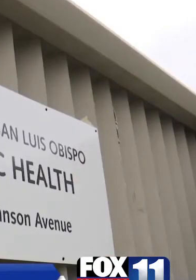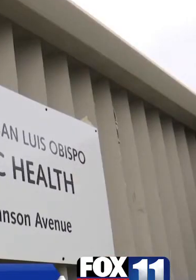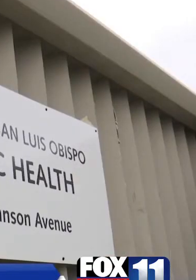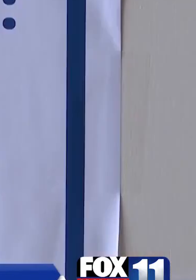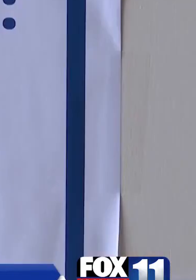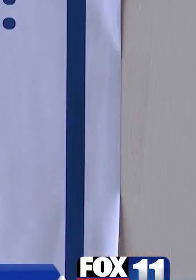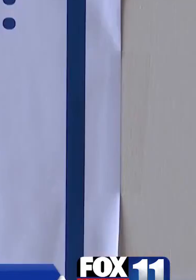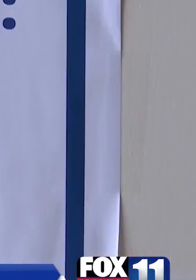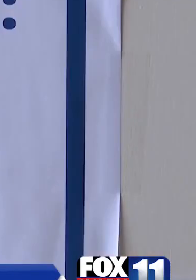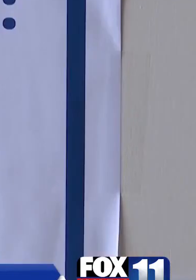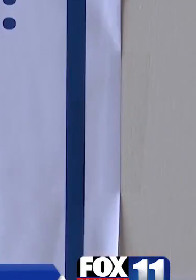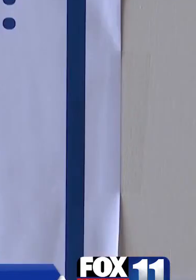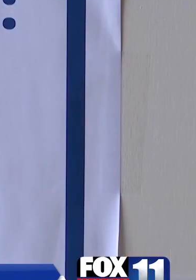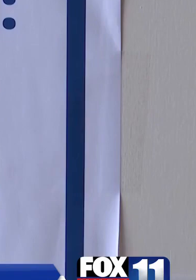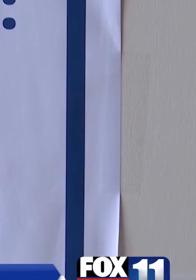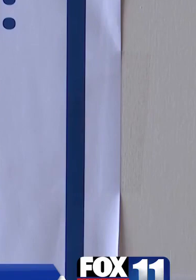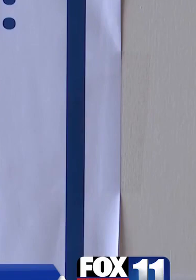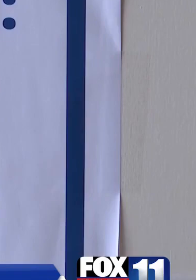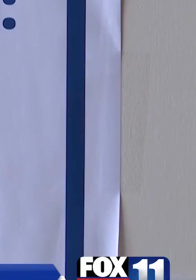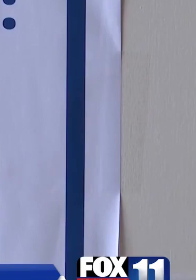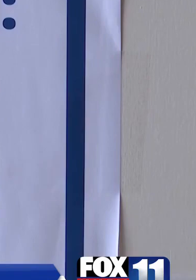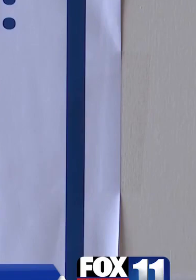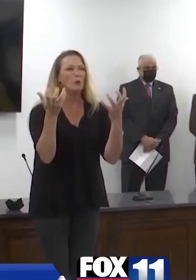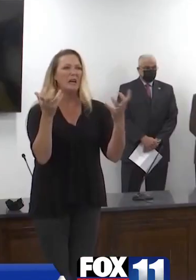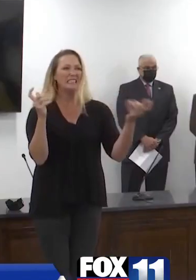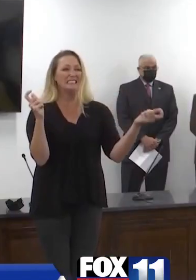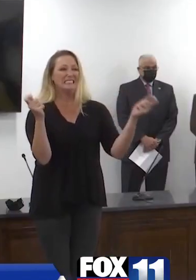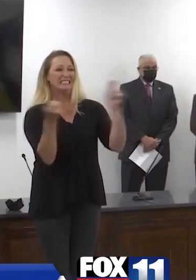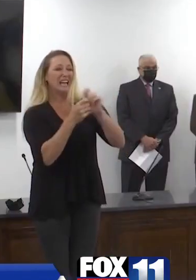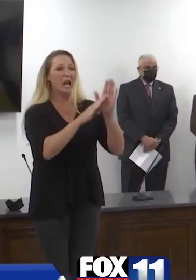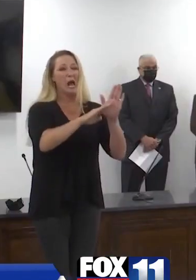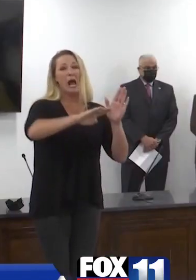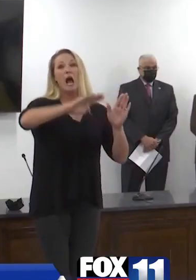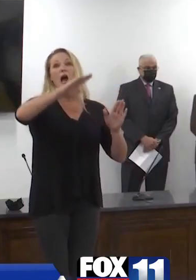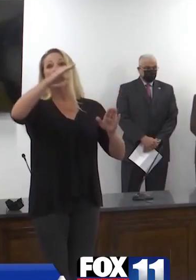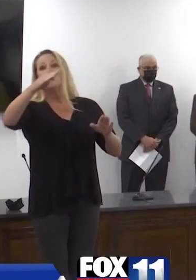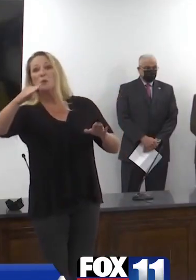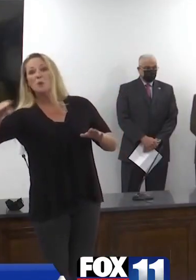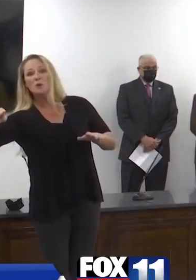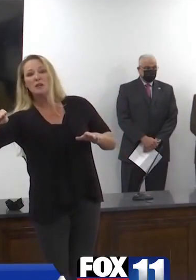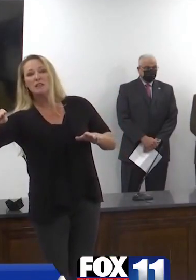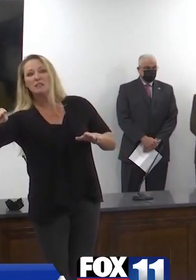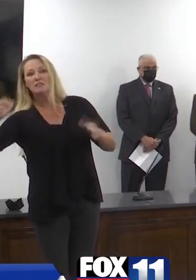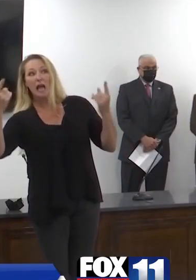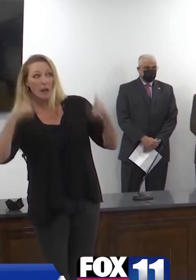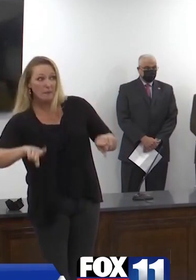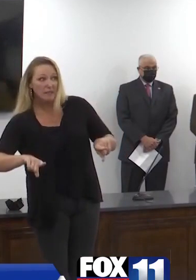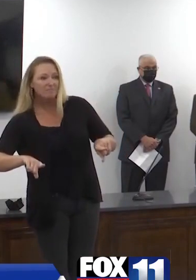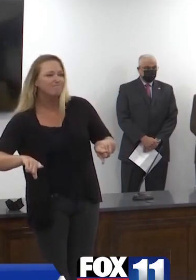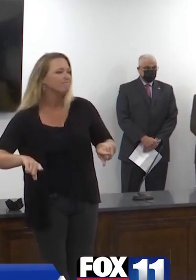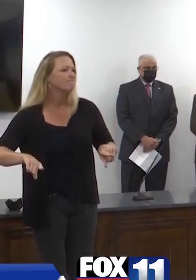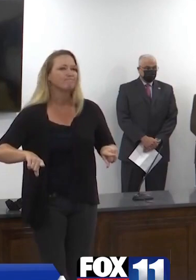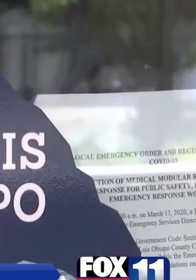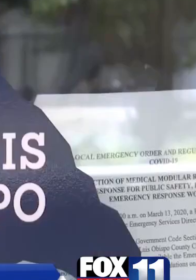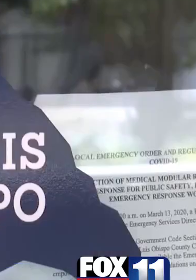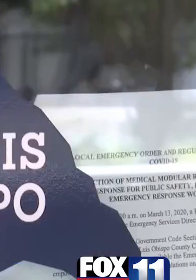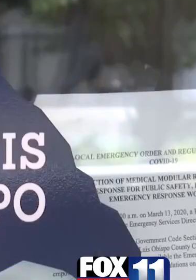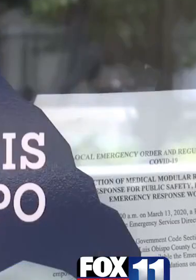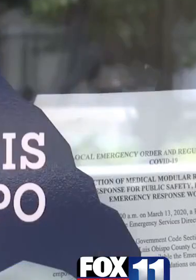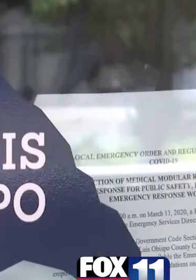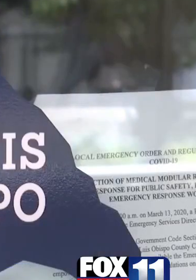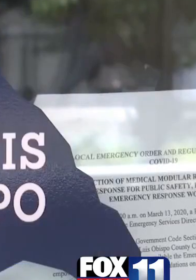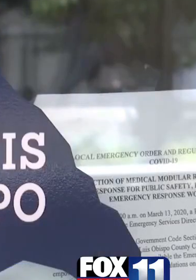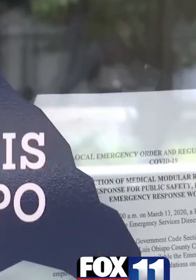hospitalization due to the Delta variant. Unfortunately, the surge has continued to accelerate with respect to COVID-19 cases.